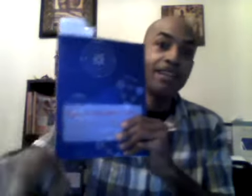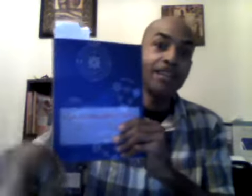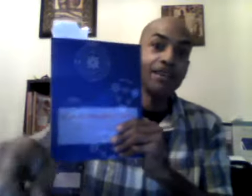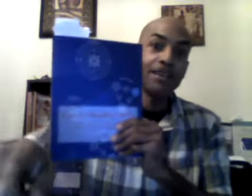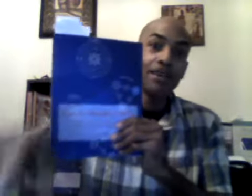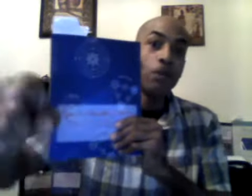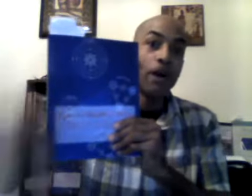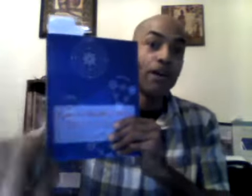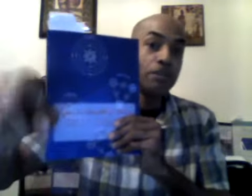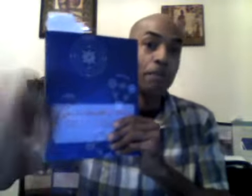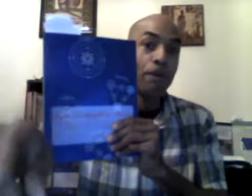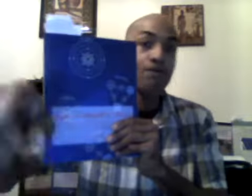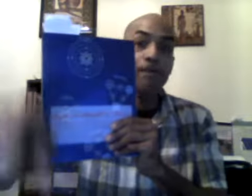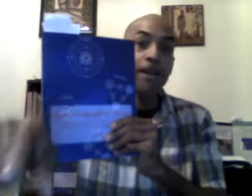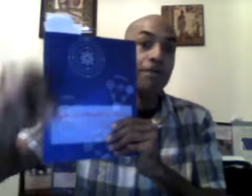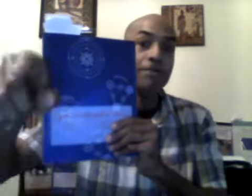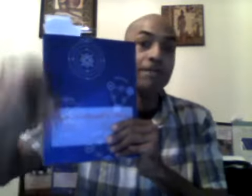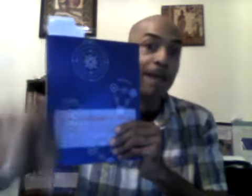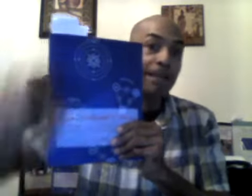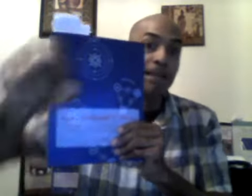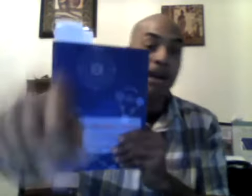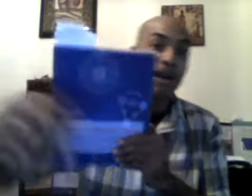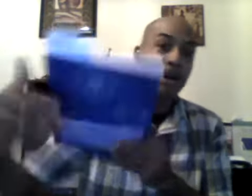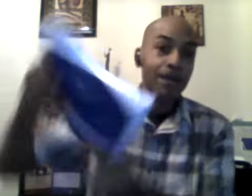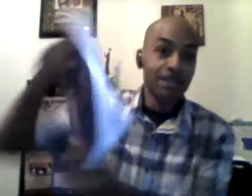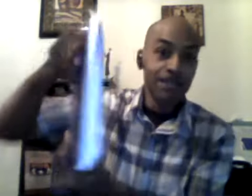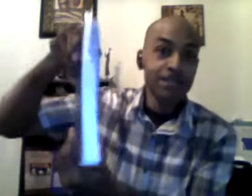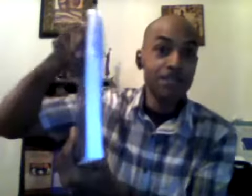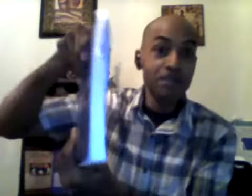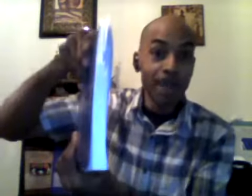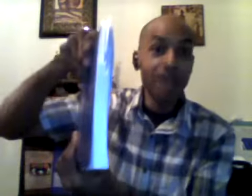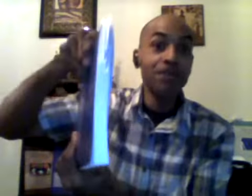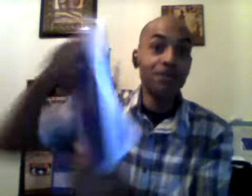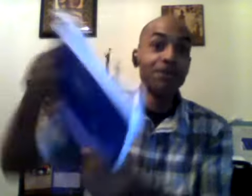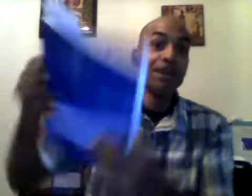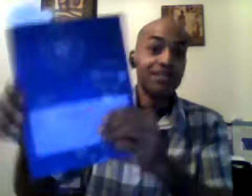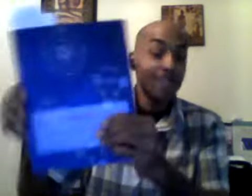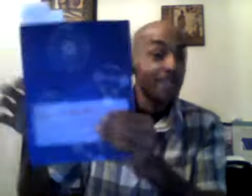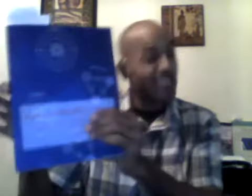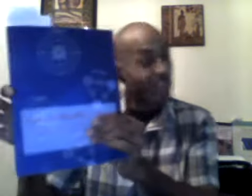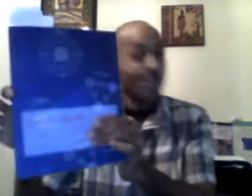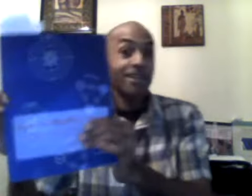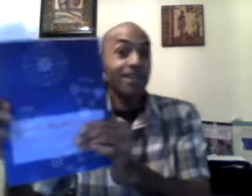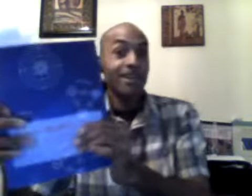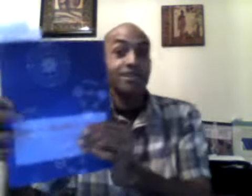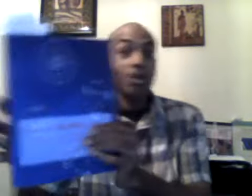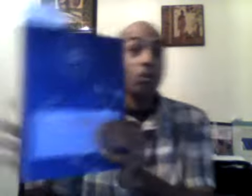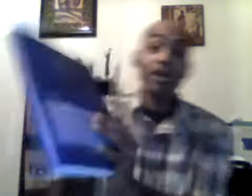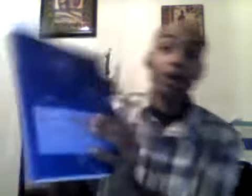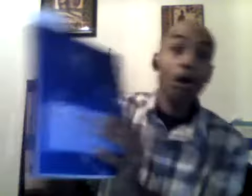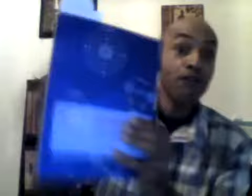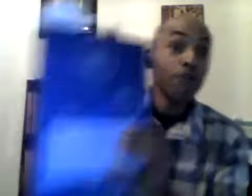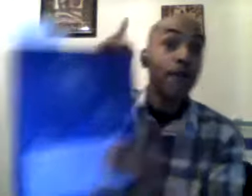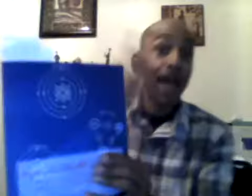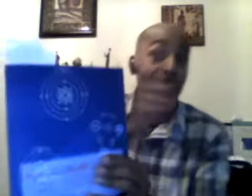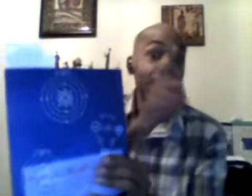wellnessprogram.com this is a manual see that so we go from atoms